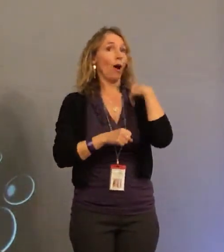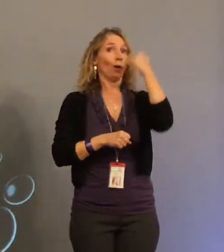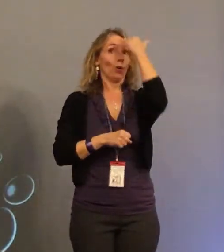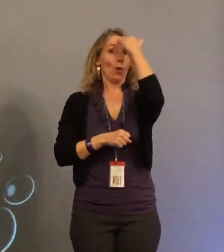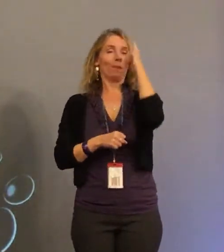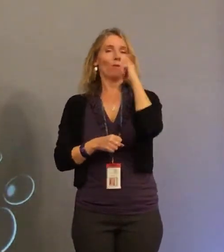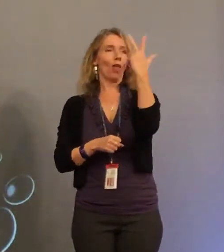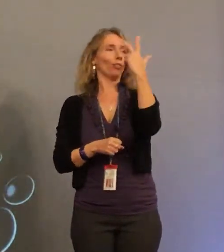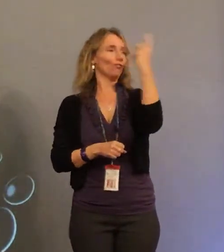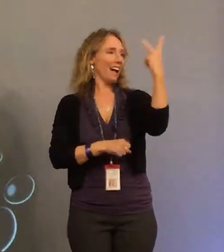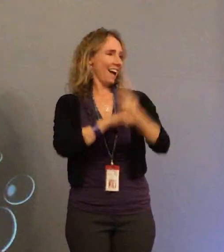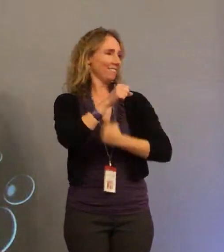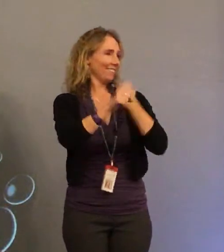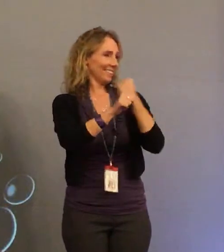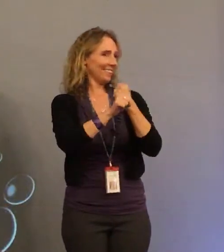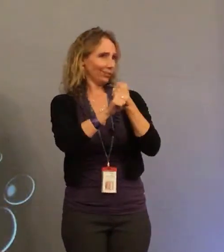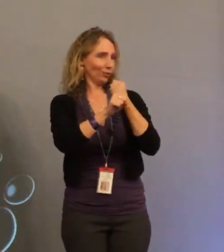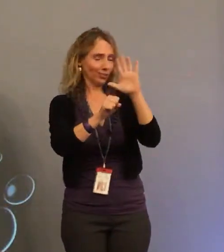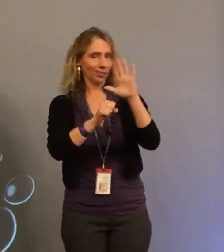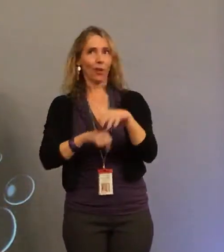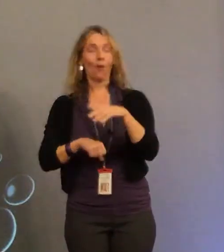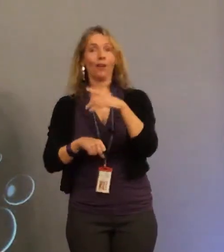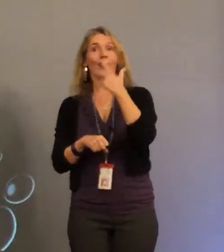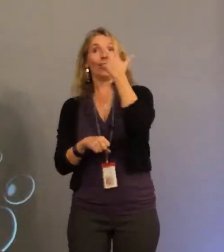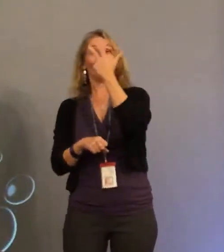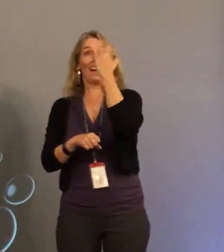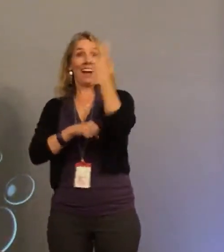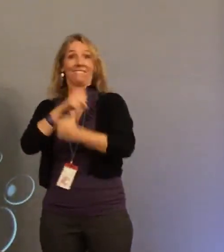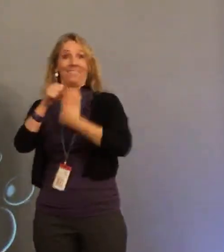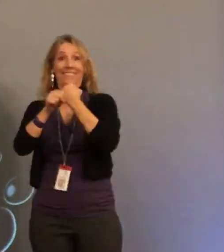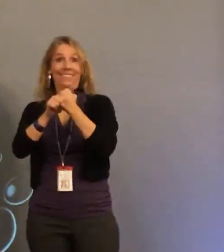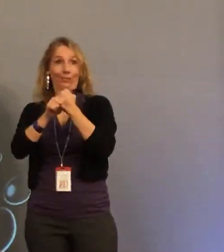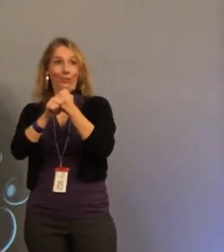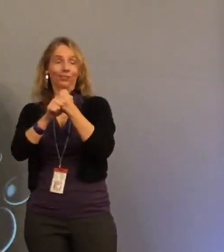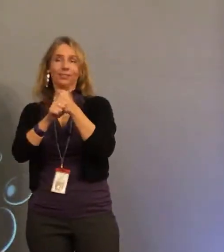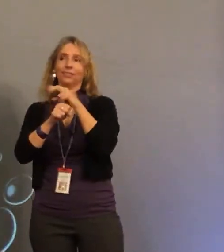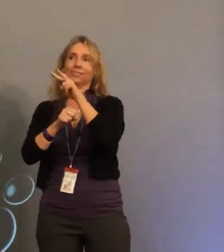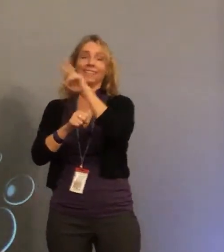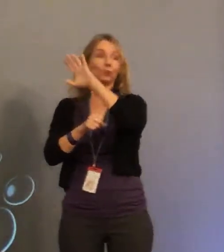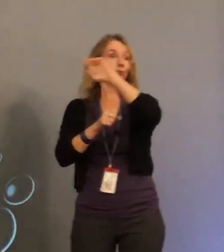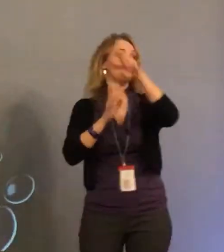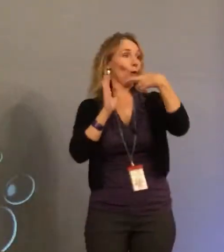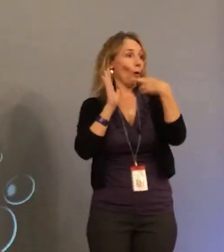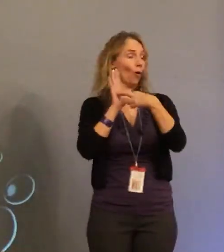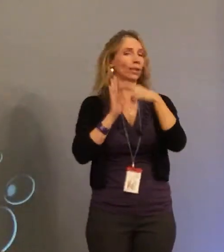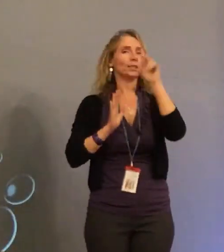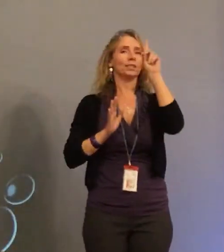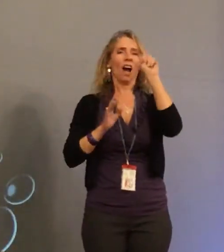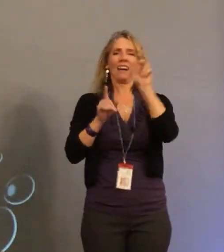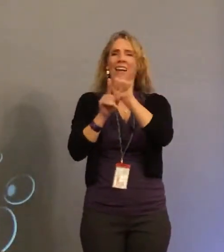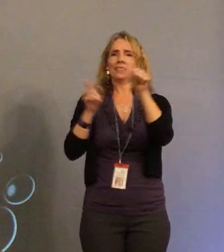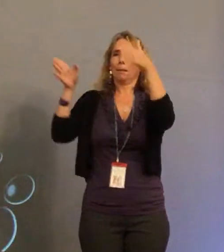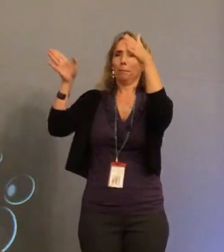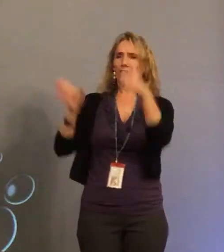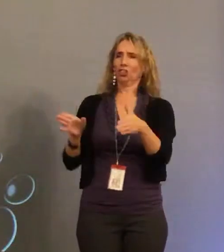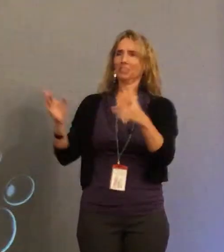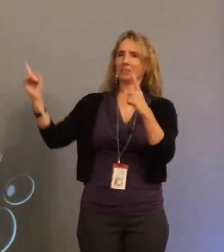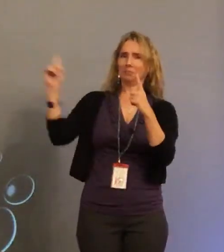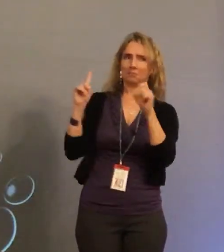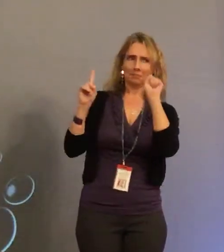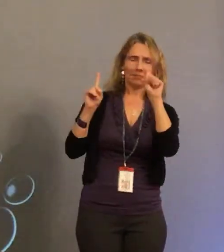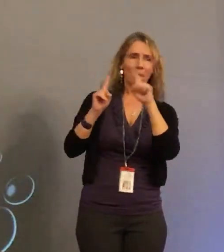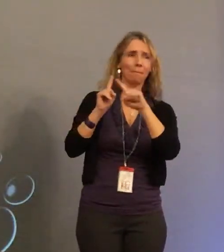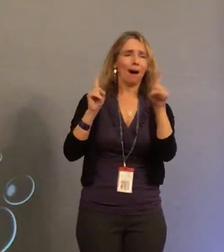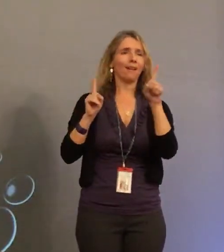So I've worked here for almost four years. Essentially, I've known him for about three and a half years, to be exact. Don's